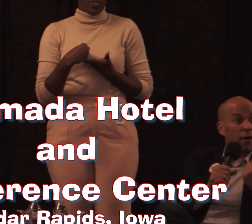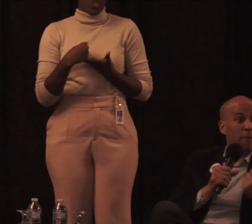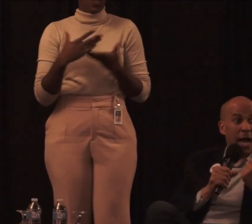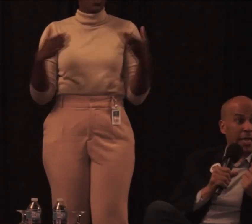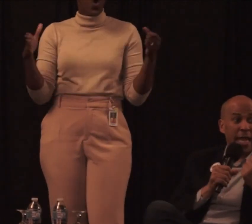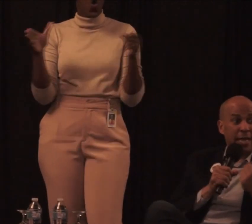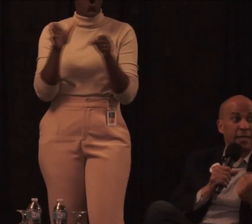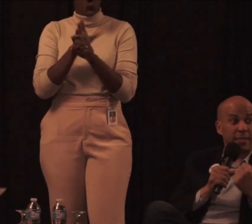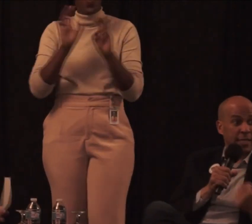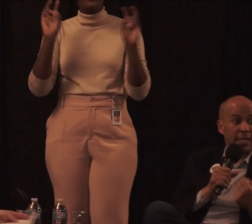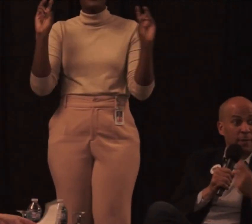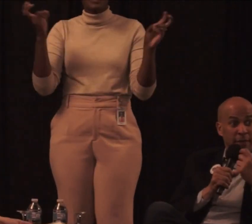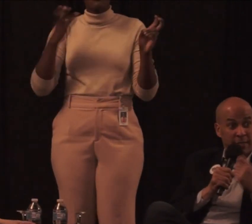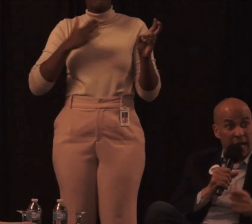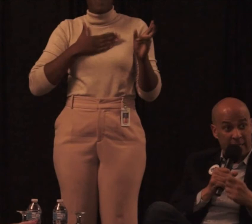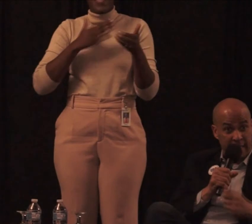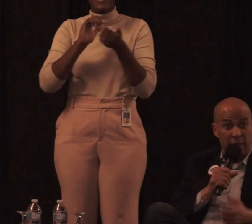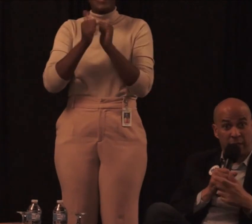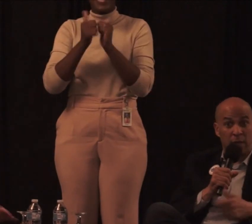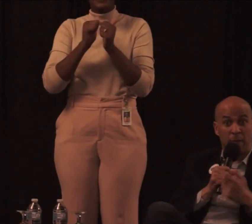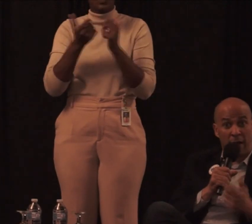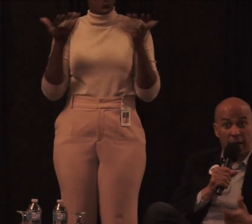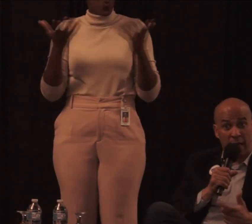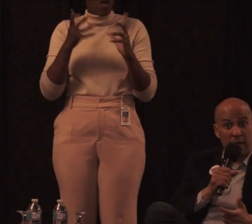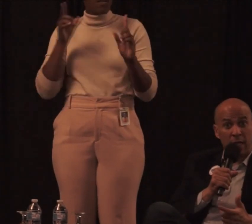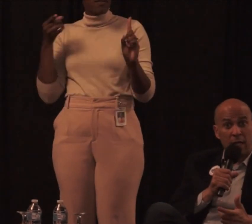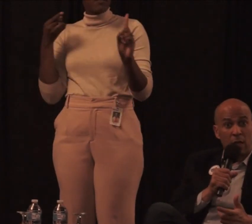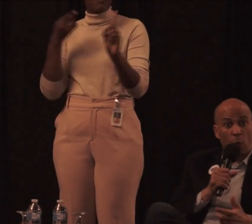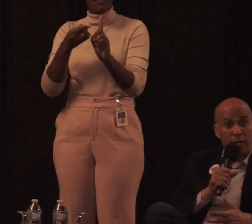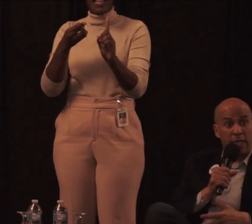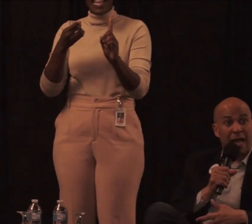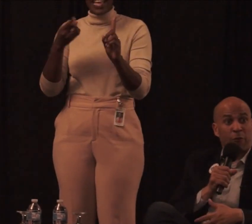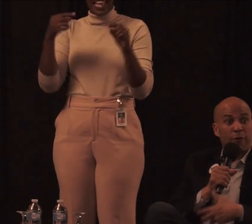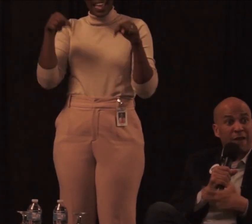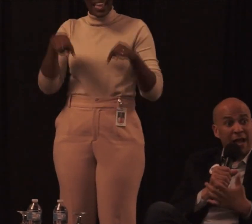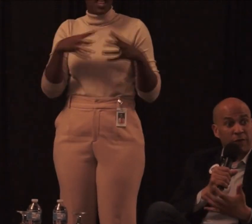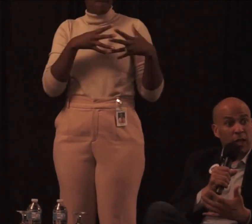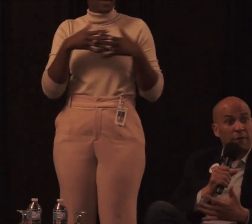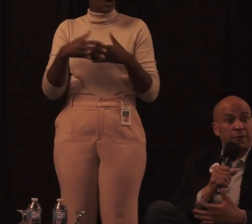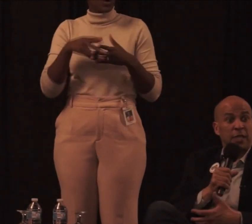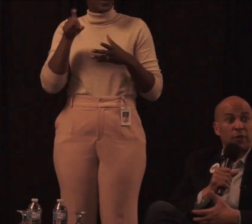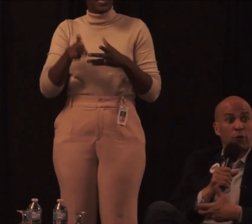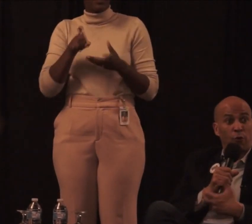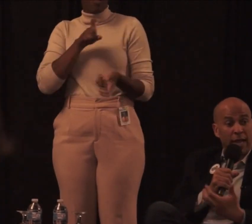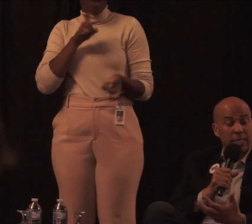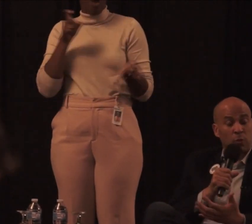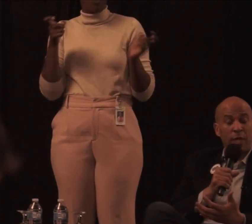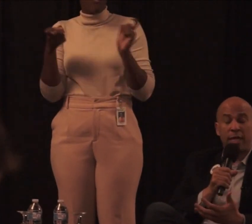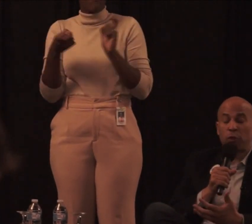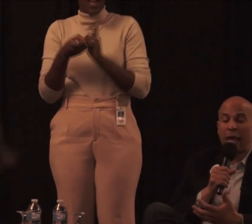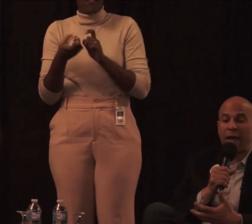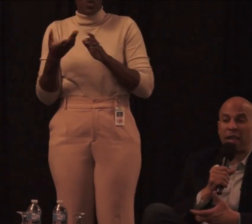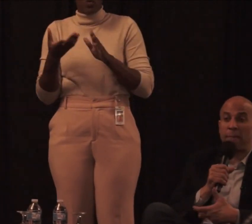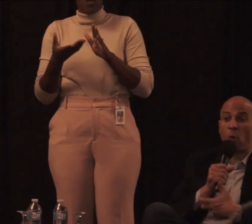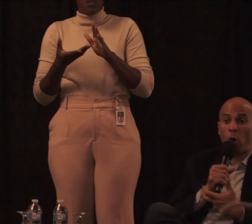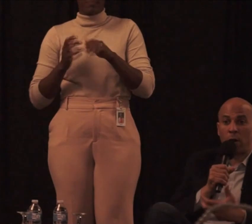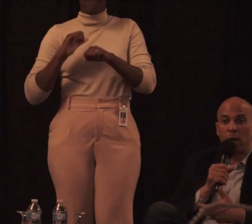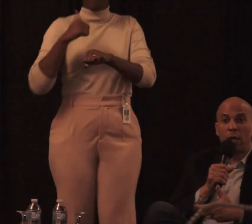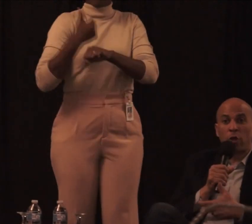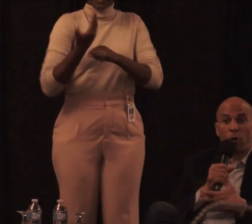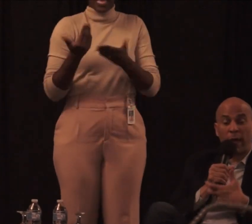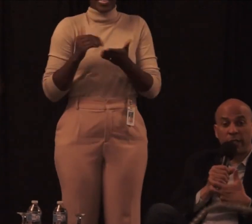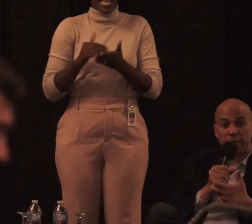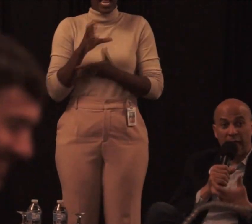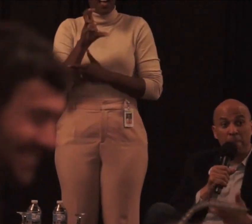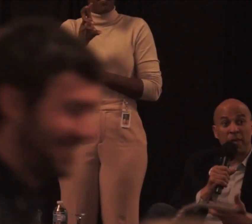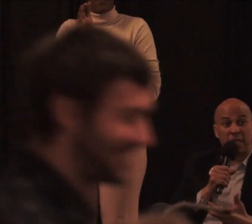theme of my candidacy is about this ideal that in America we need to have a revival of civic grace. We need to have a more